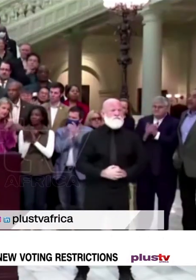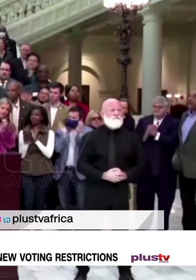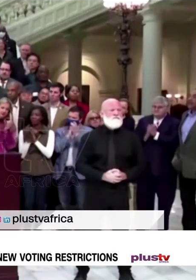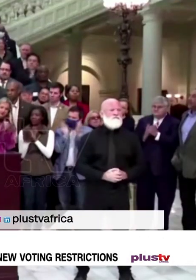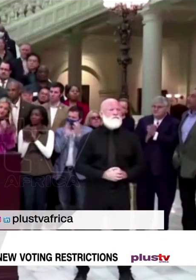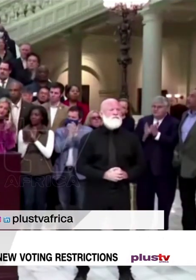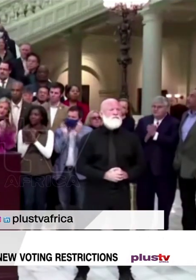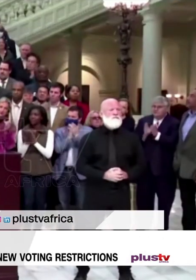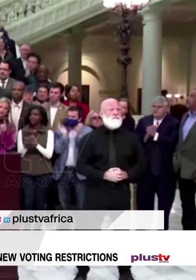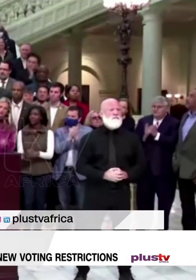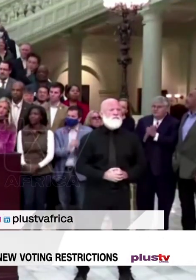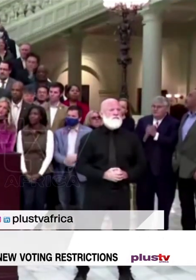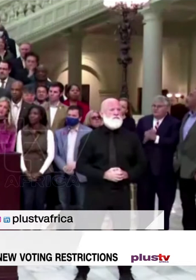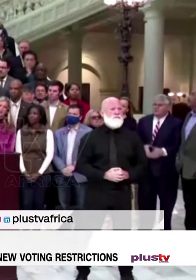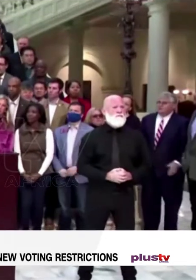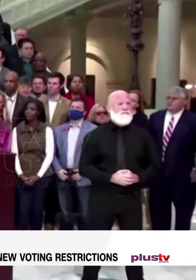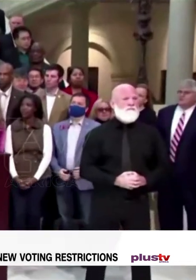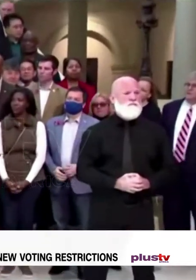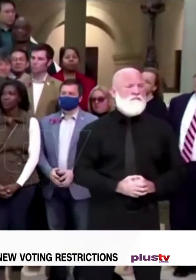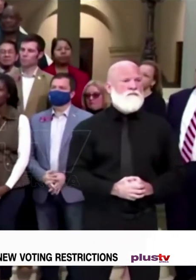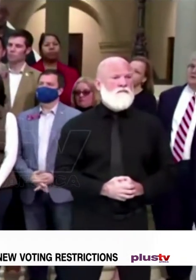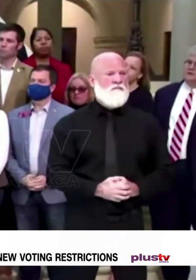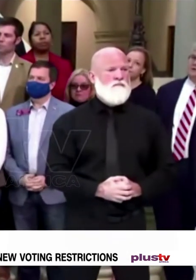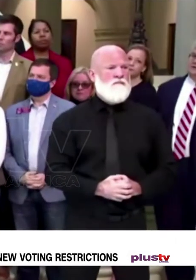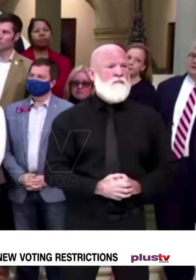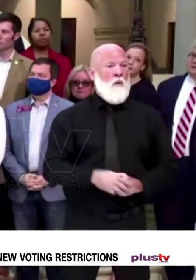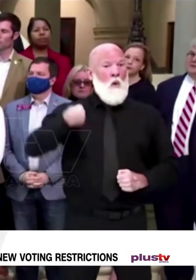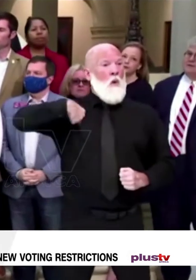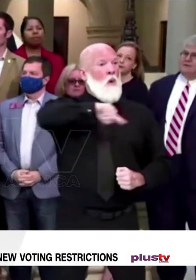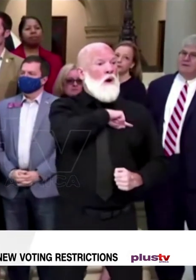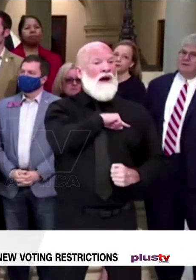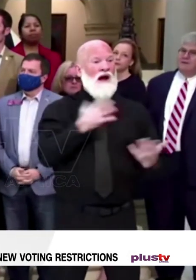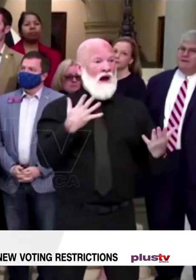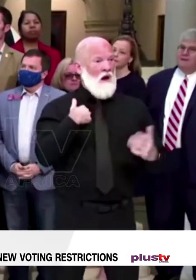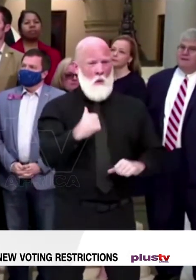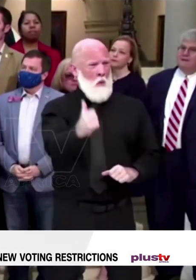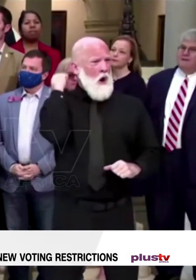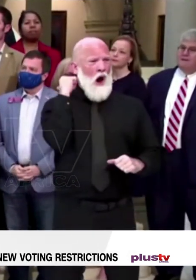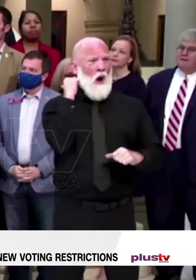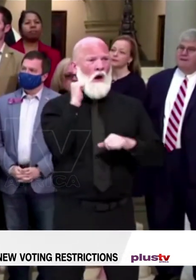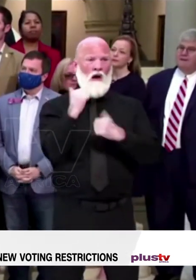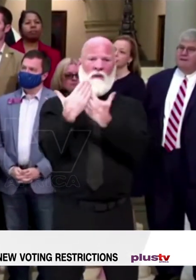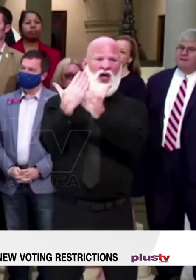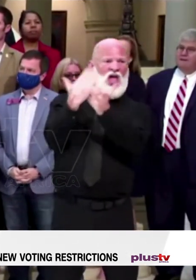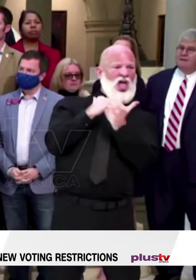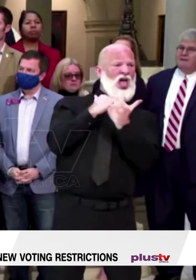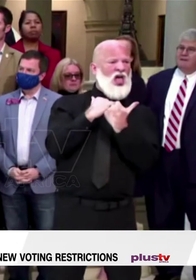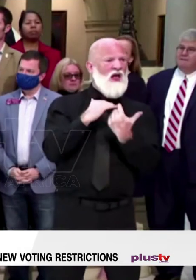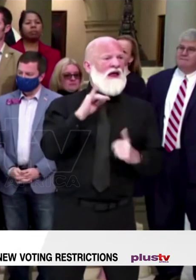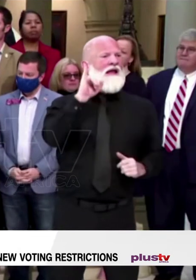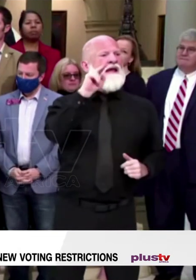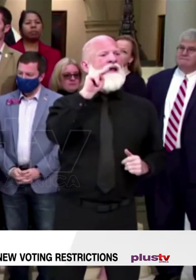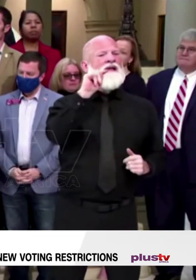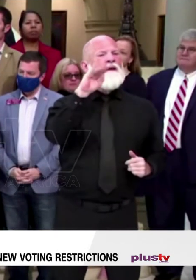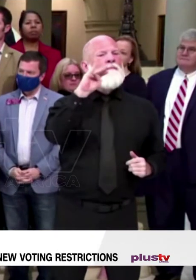ballots, shortened early voting periods for run-offs, and made it a crime to offer food and water to voters waiting